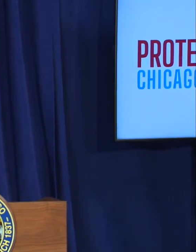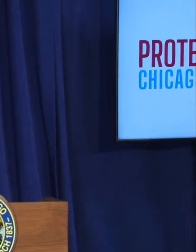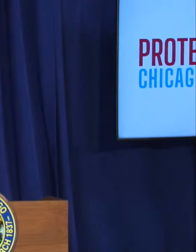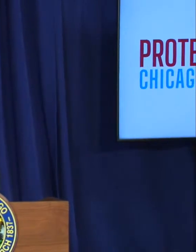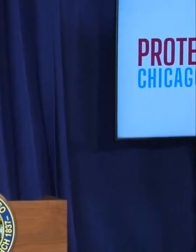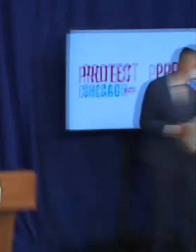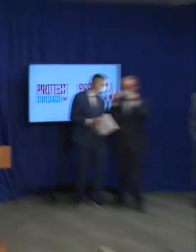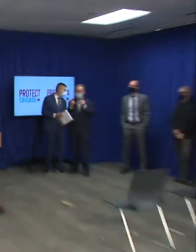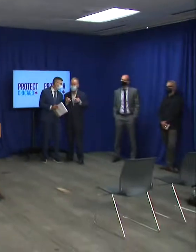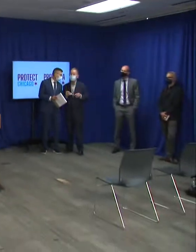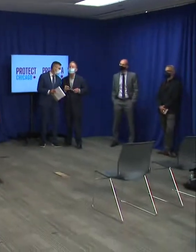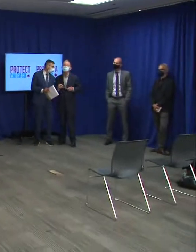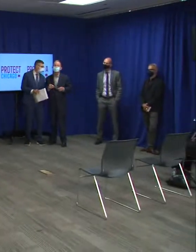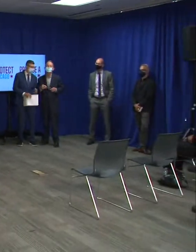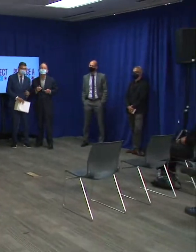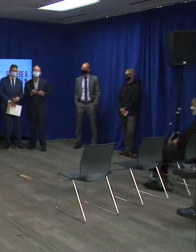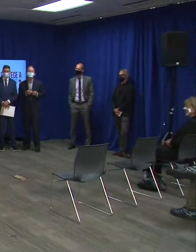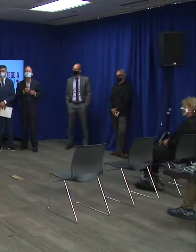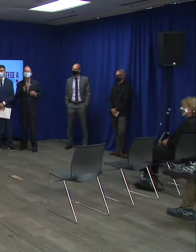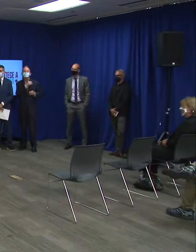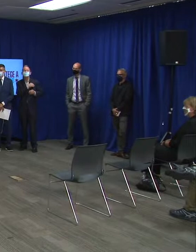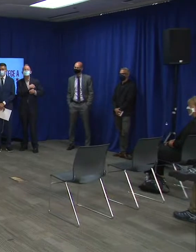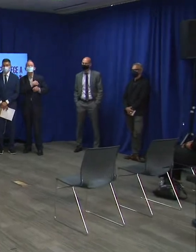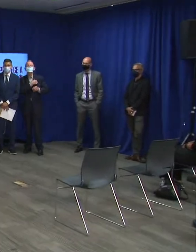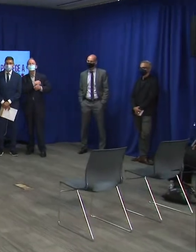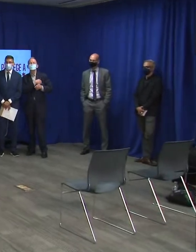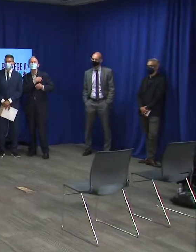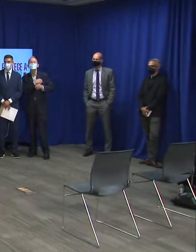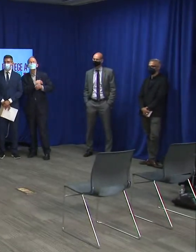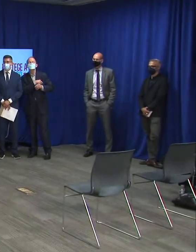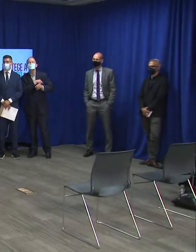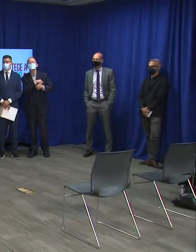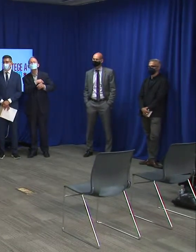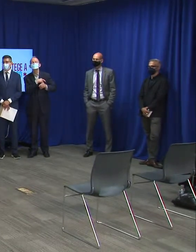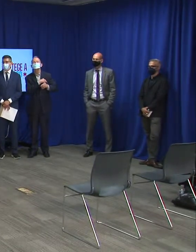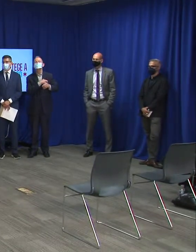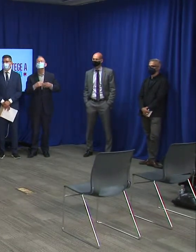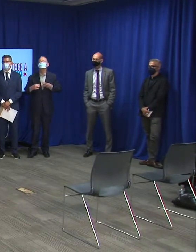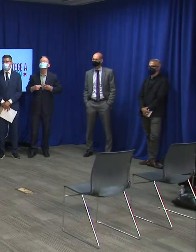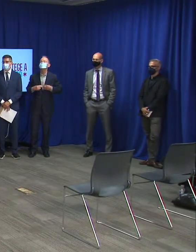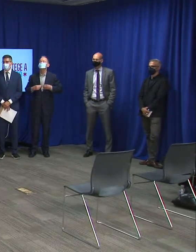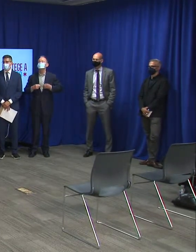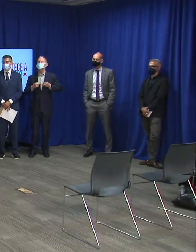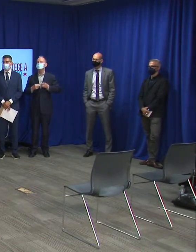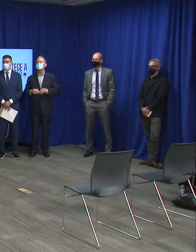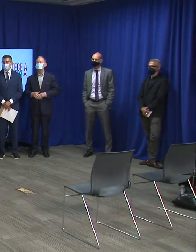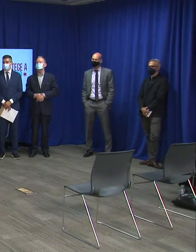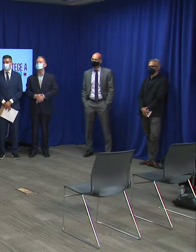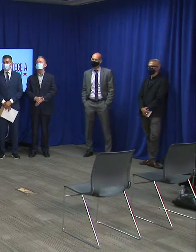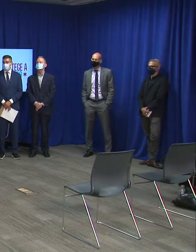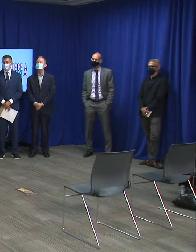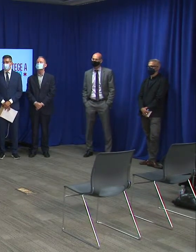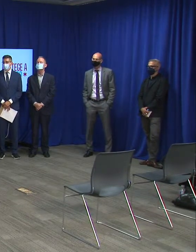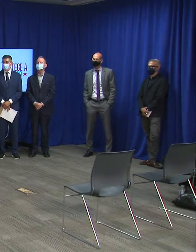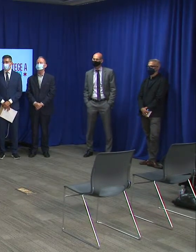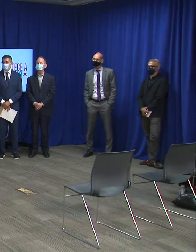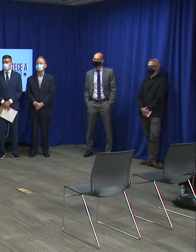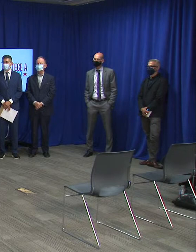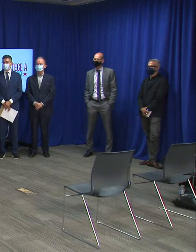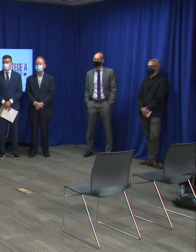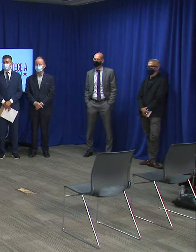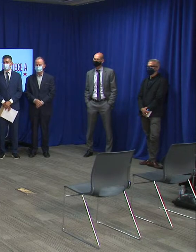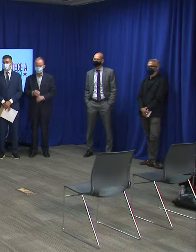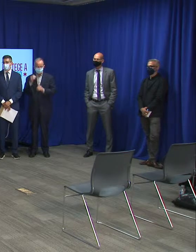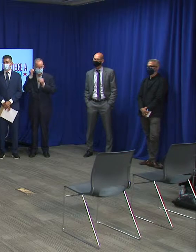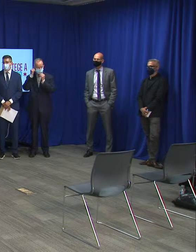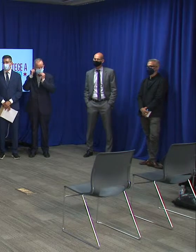so i'm director of the department of the public health of and i want share with you actualizations of what is the virus